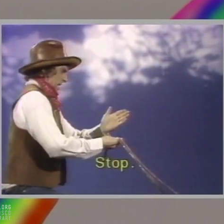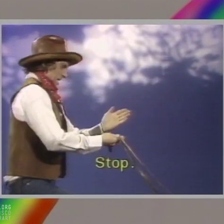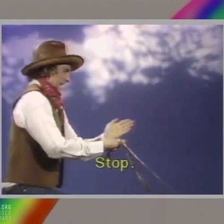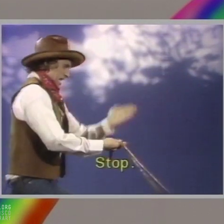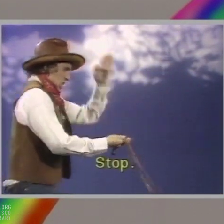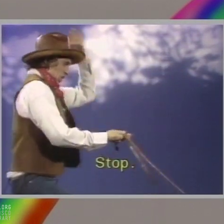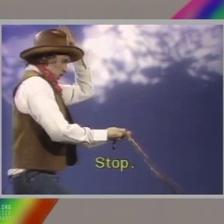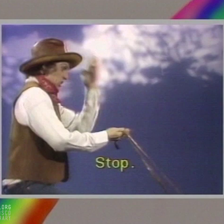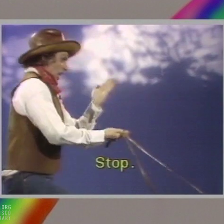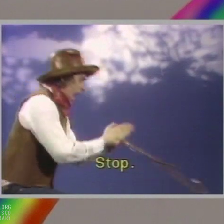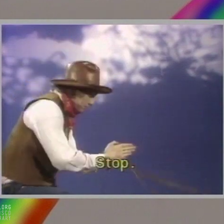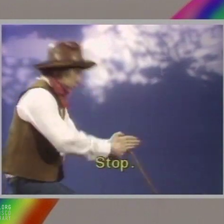Stop!